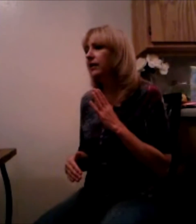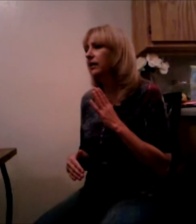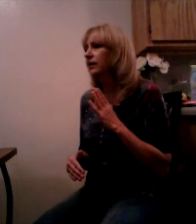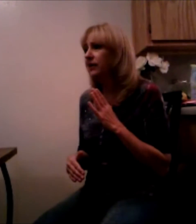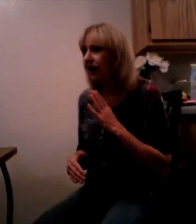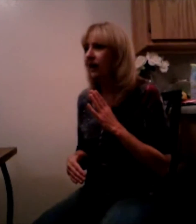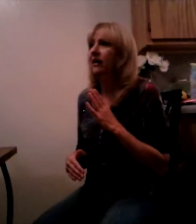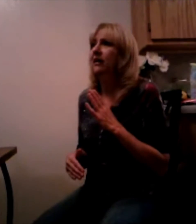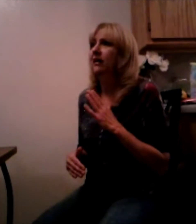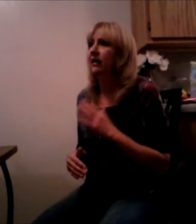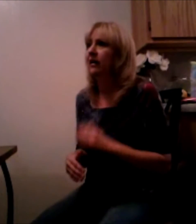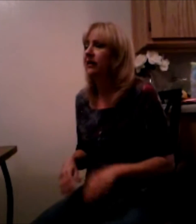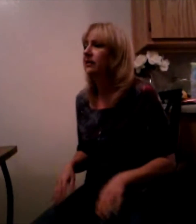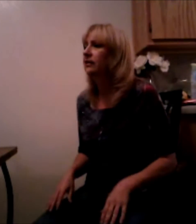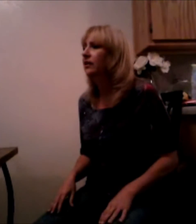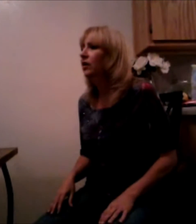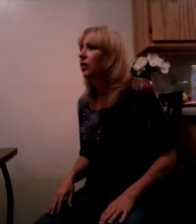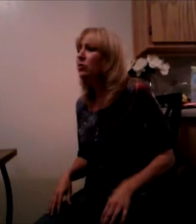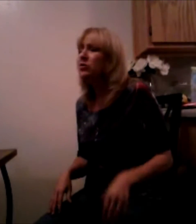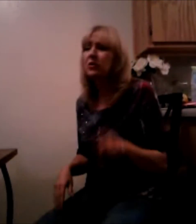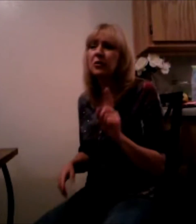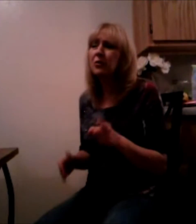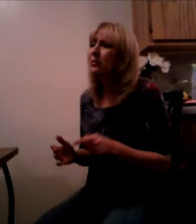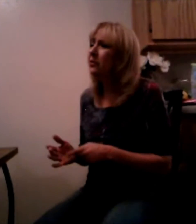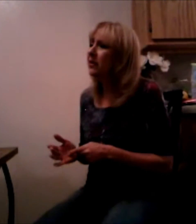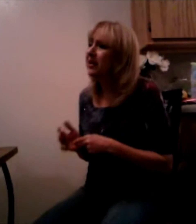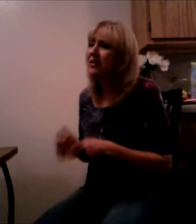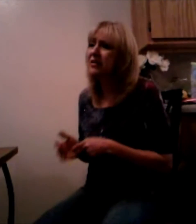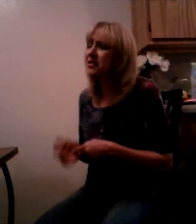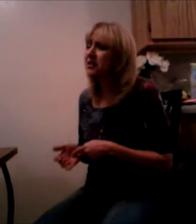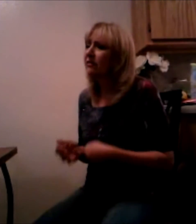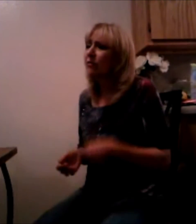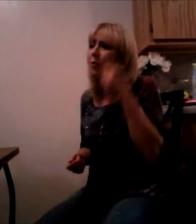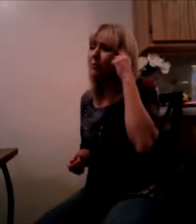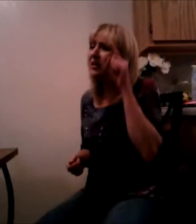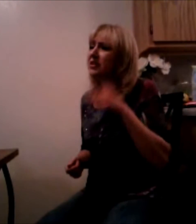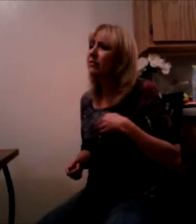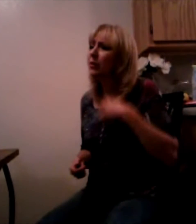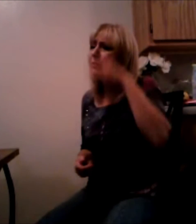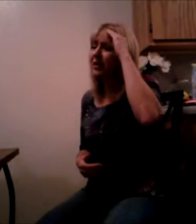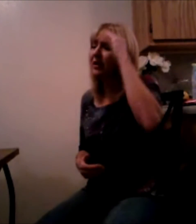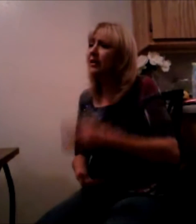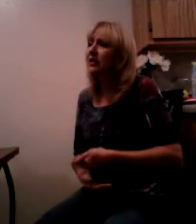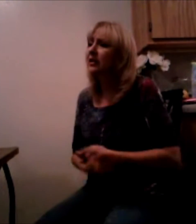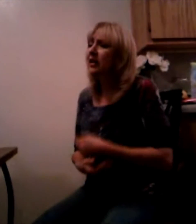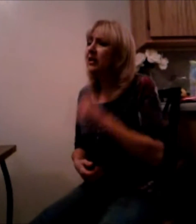Oh, won't you do this for me, son If you can